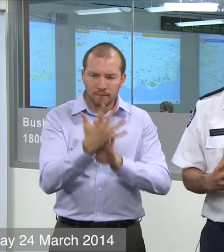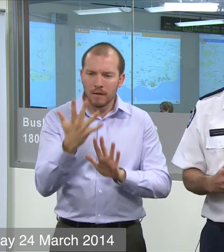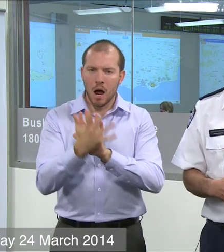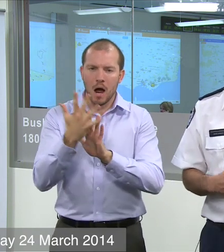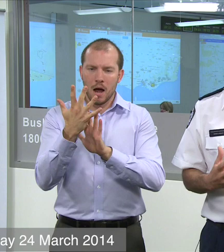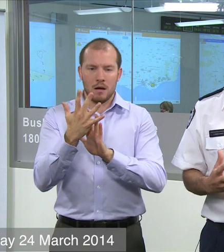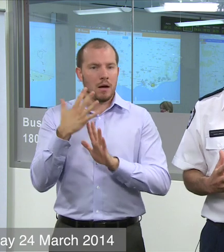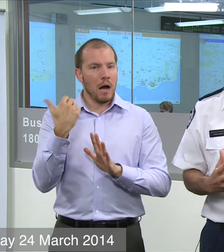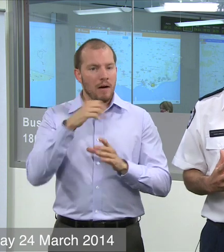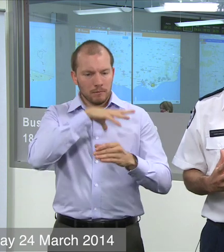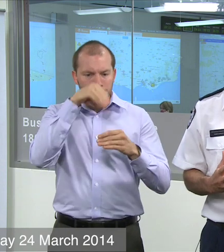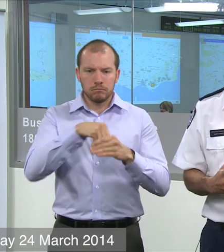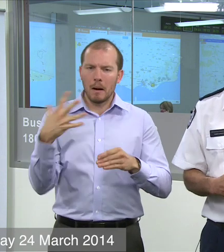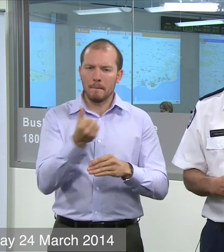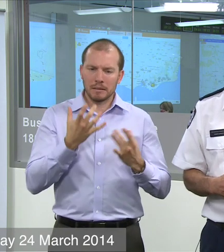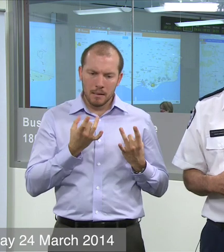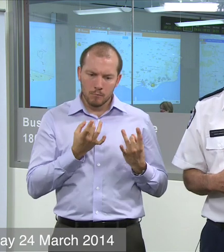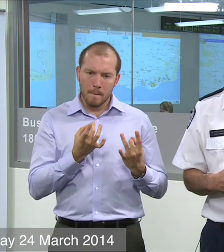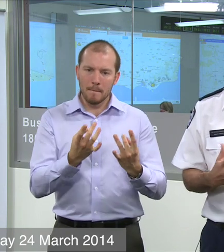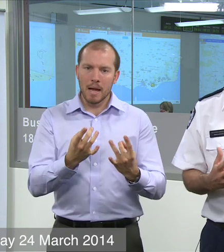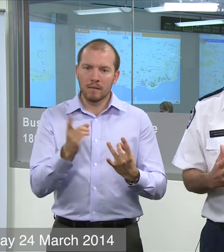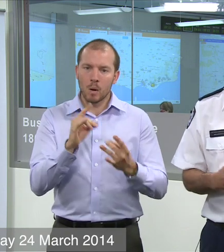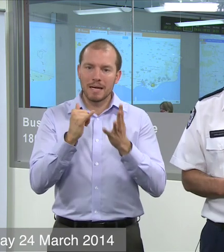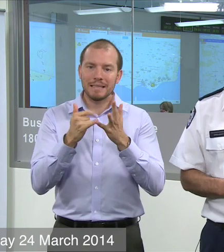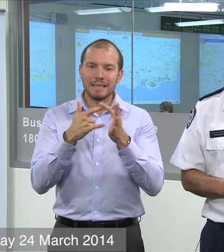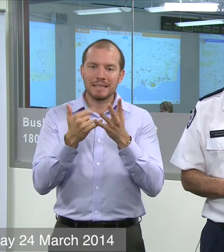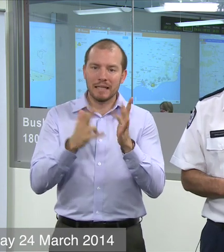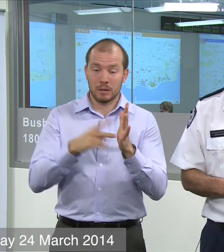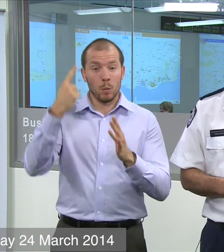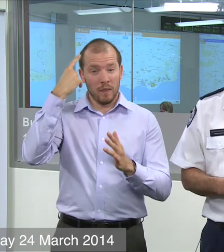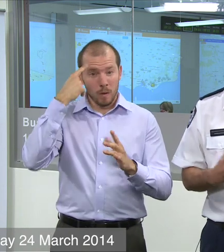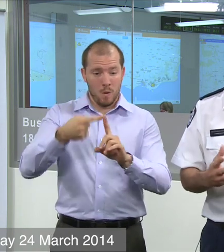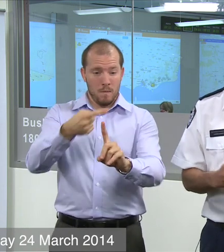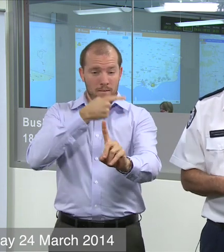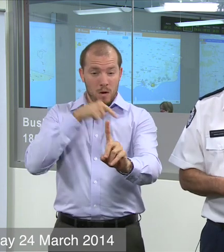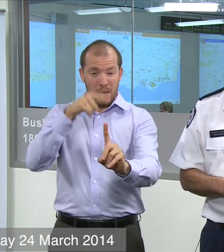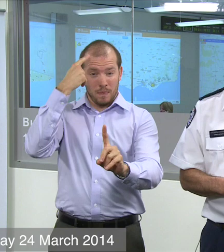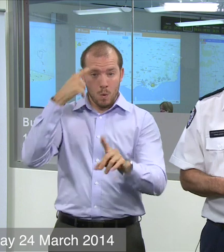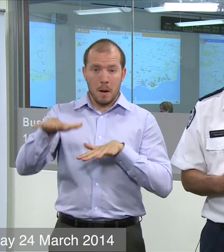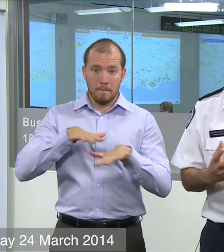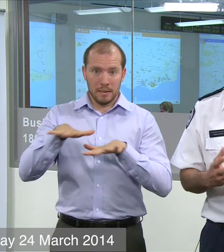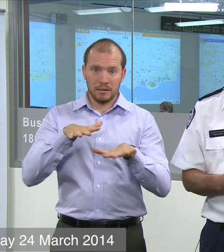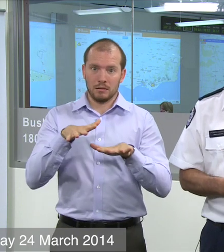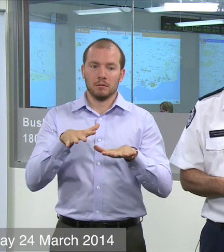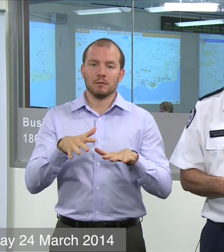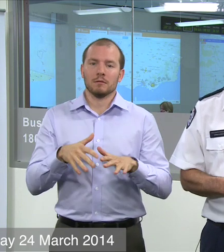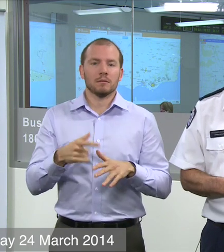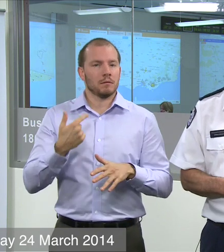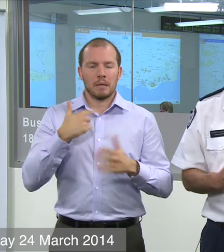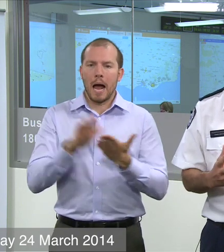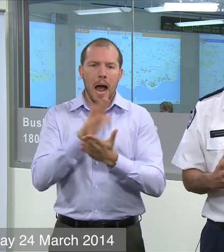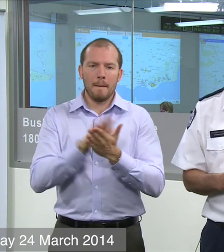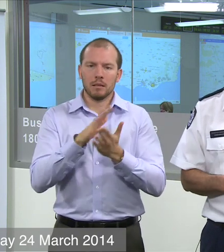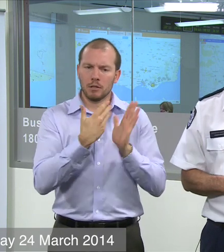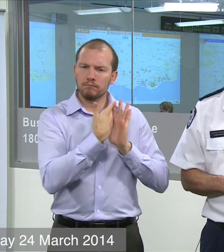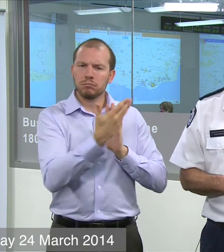of being prepared for what was the season we predicted to be very busy. I'm very pleased today to have with me all of the Chiefs,